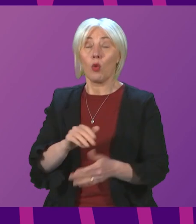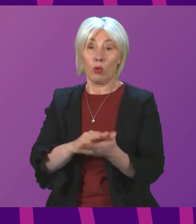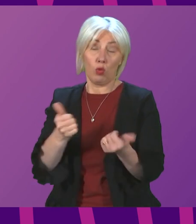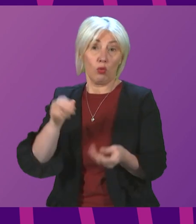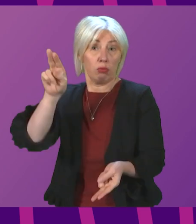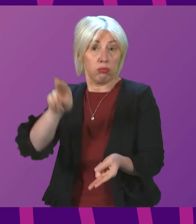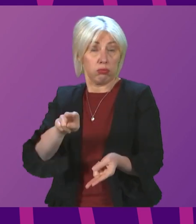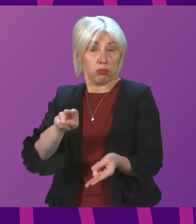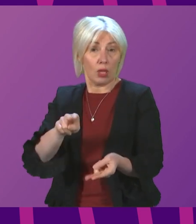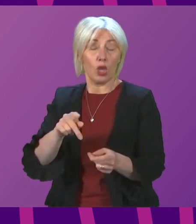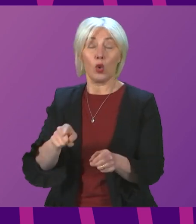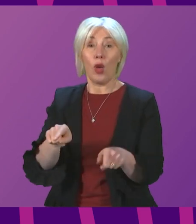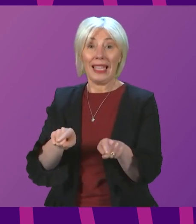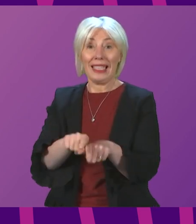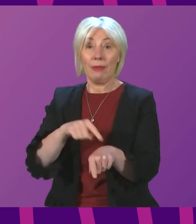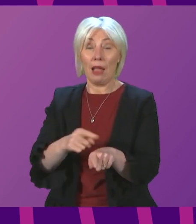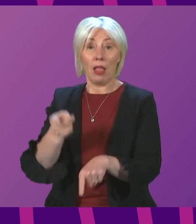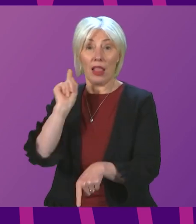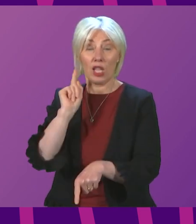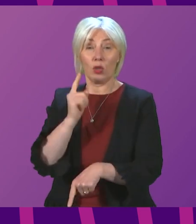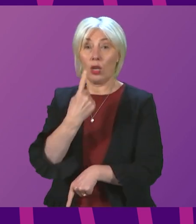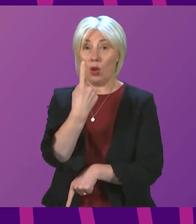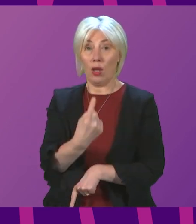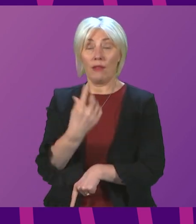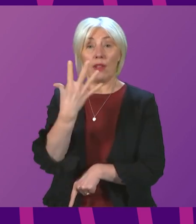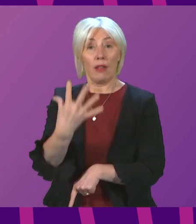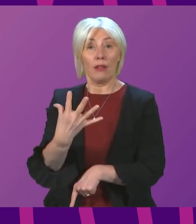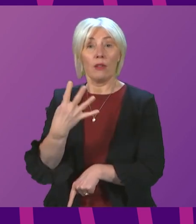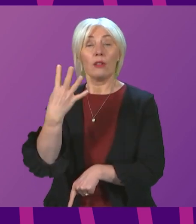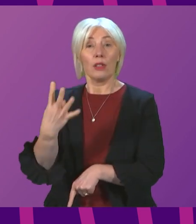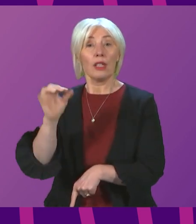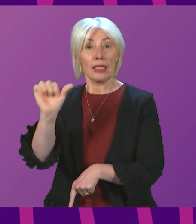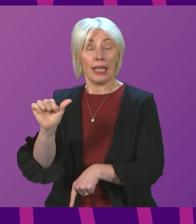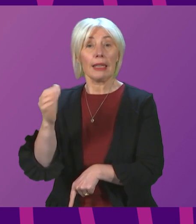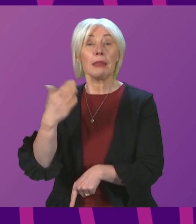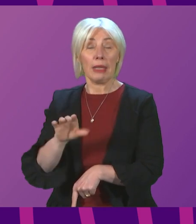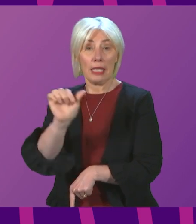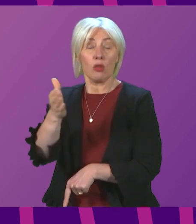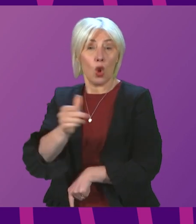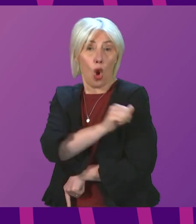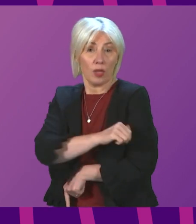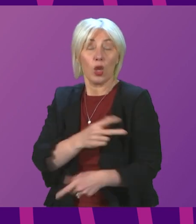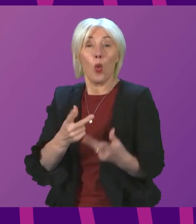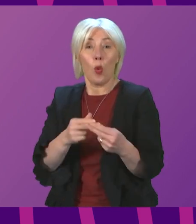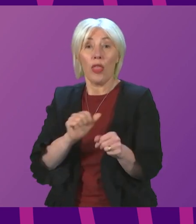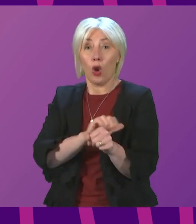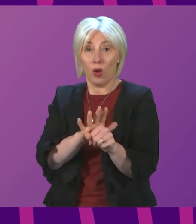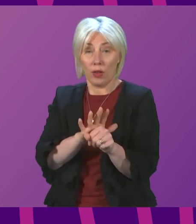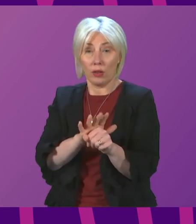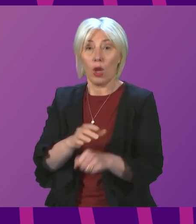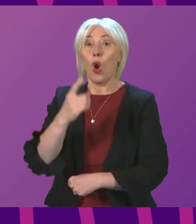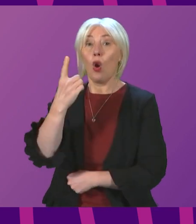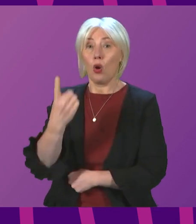of 1,546 people were in hospital with COVID. Today is 1